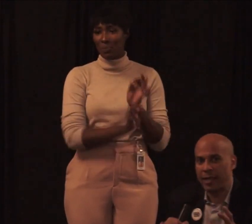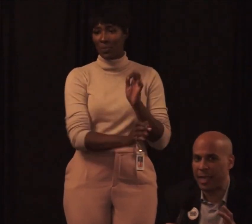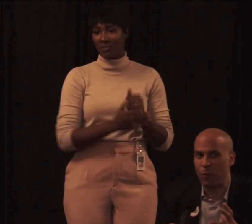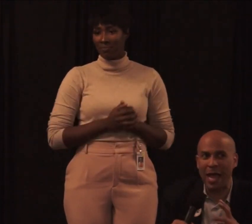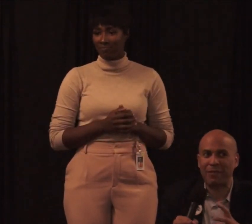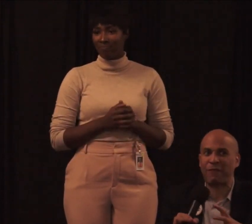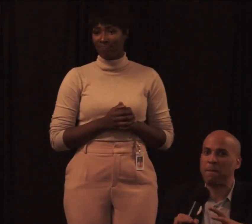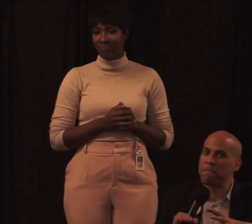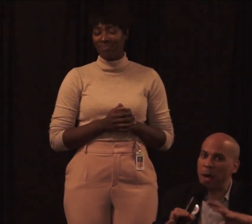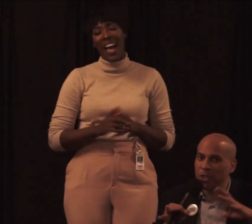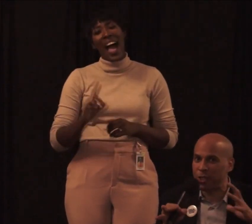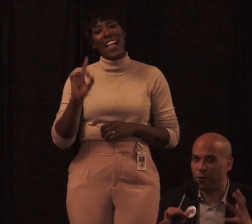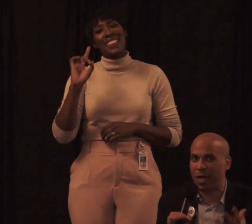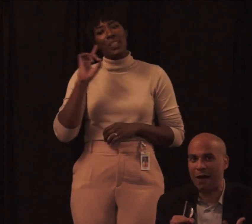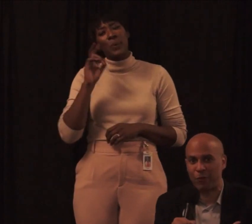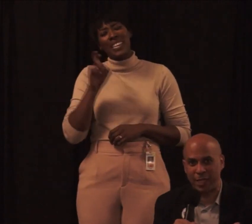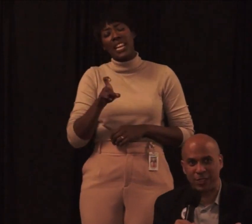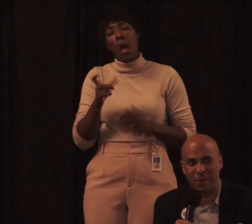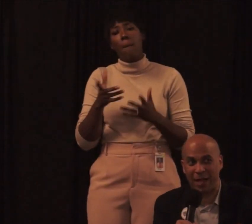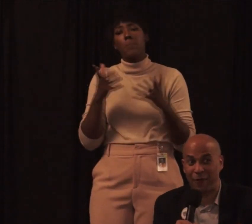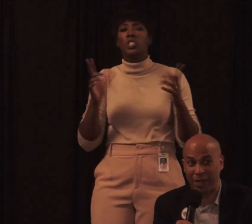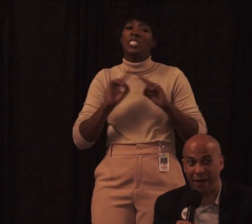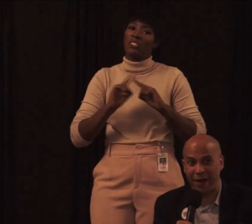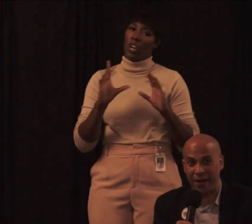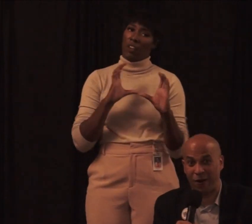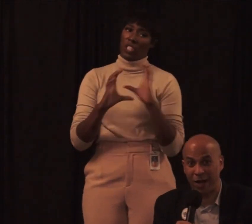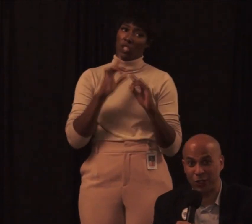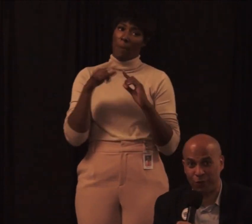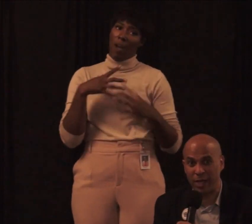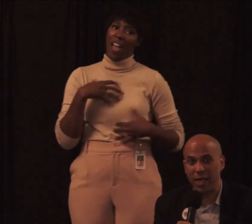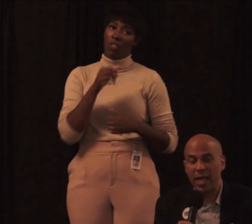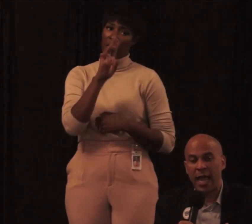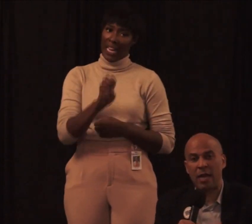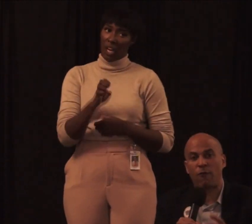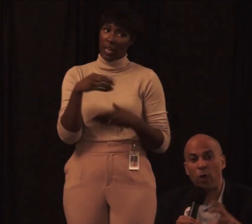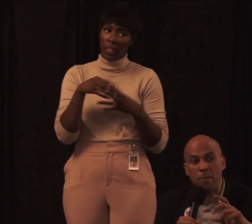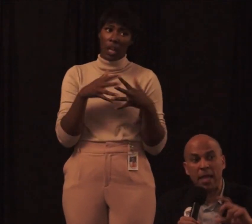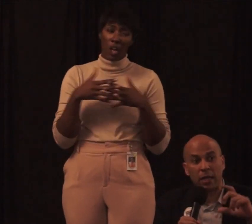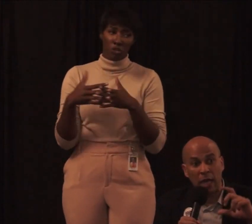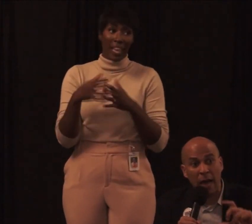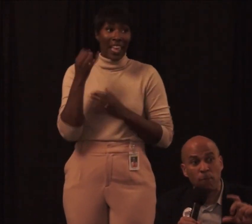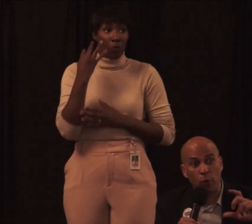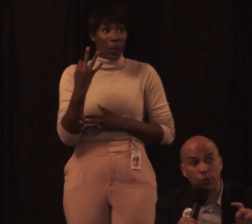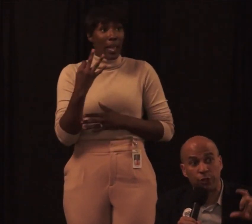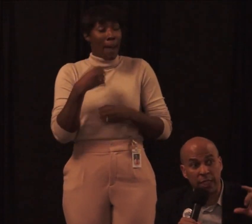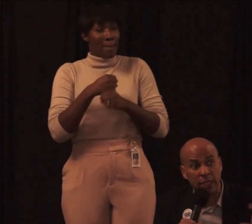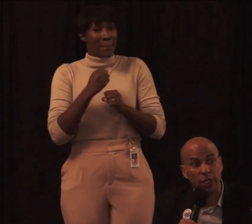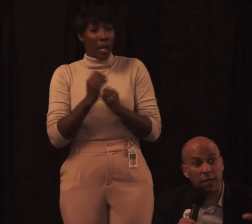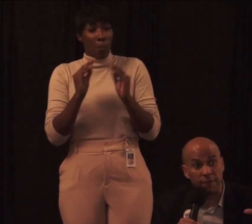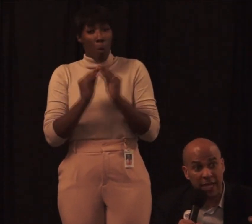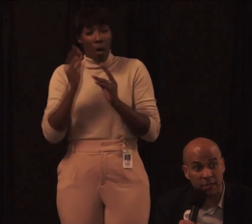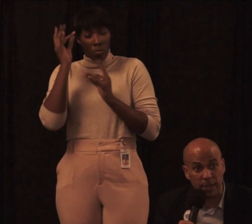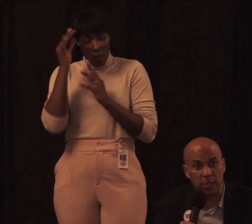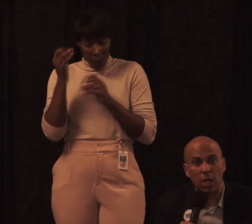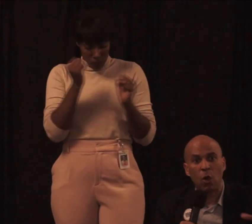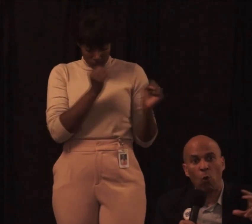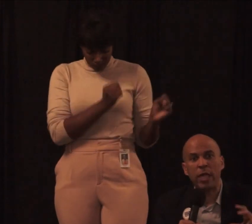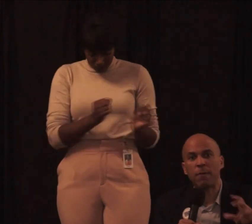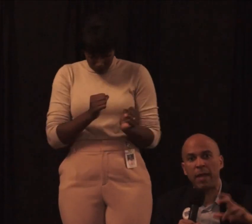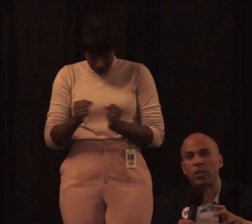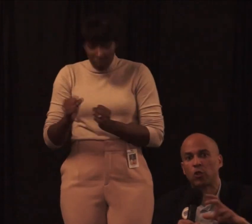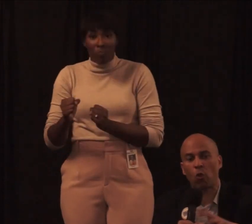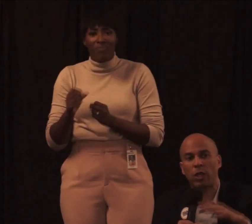this is where I think we have to have a much different conversation about health care in our country. And if we make a lot more strategic investments,